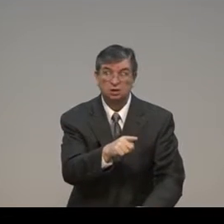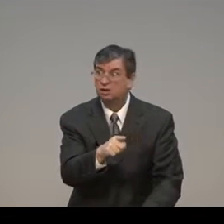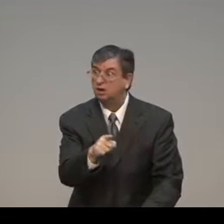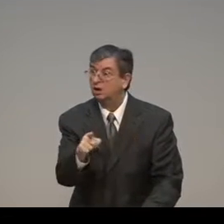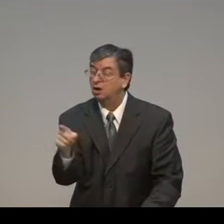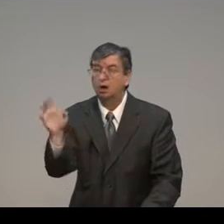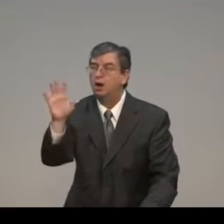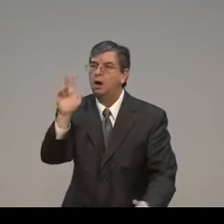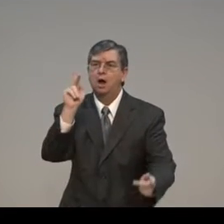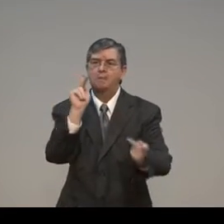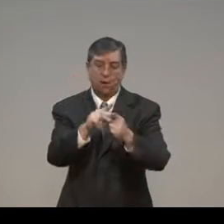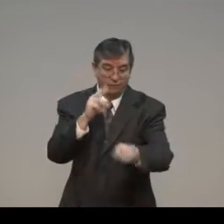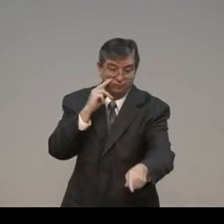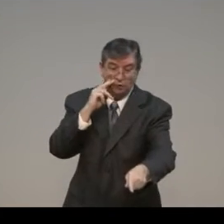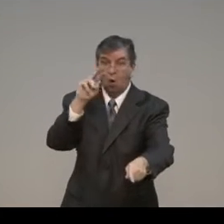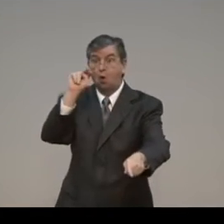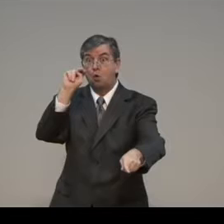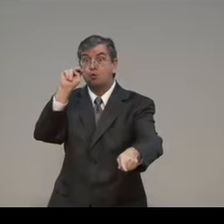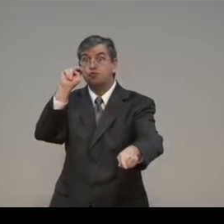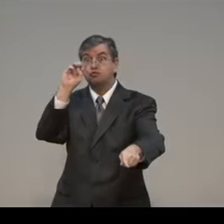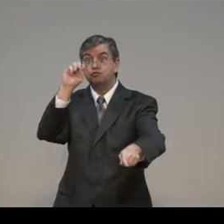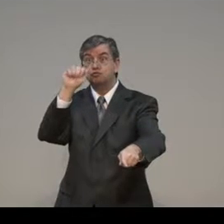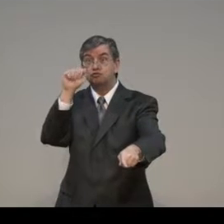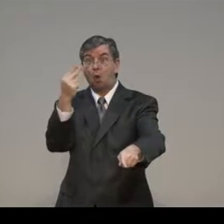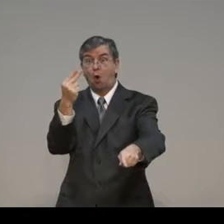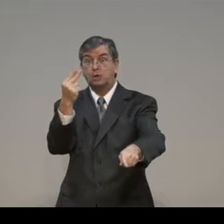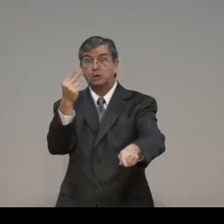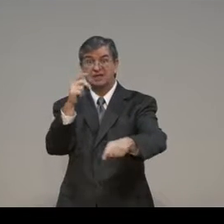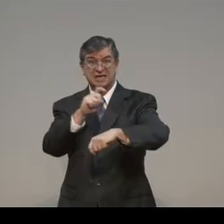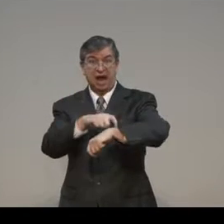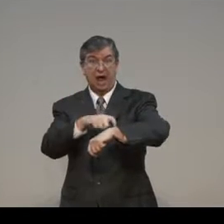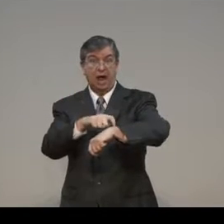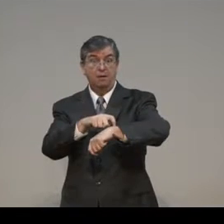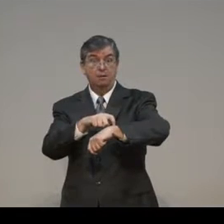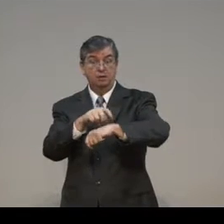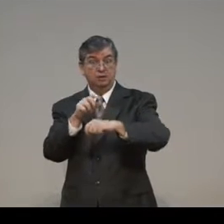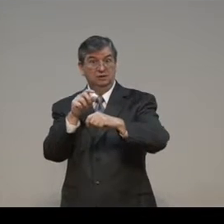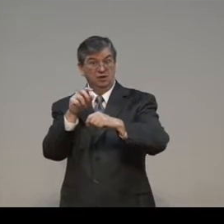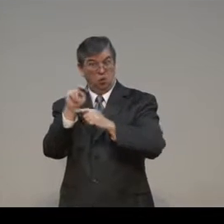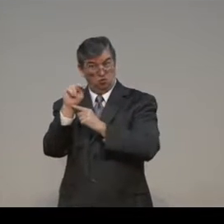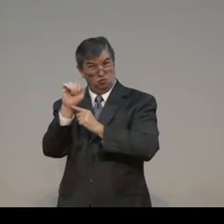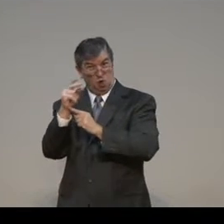trying to satisfy the covering of their sin.